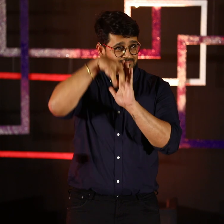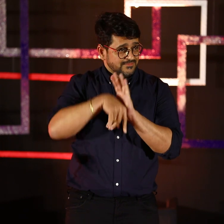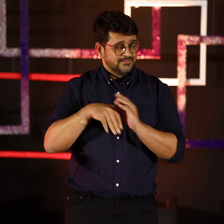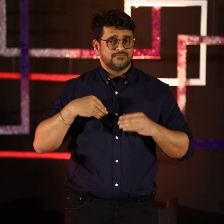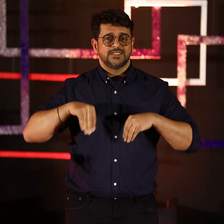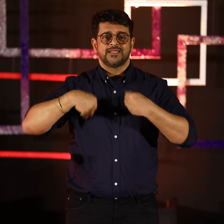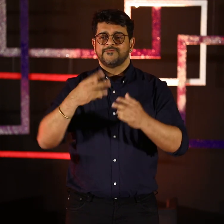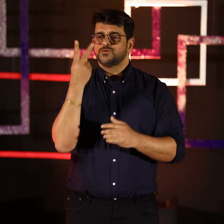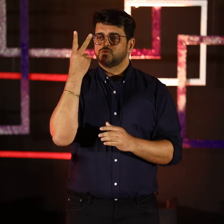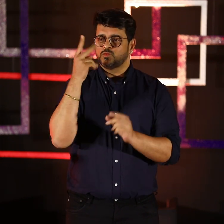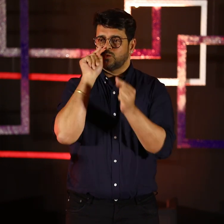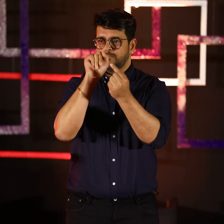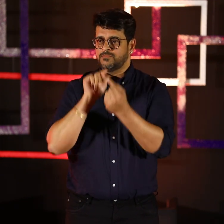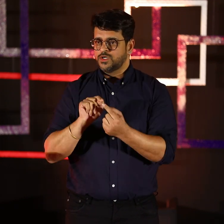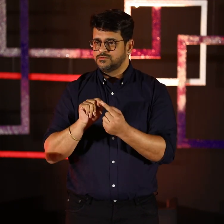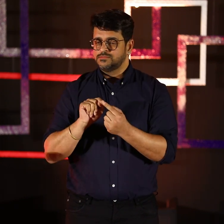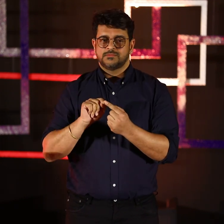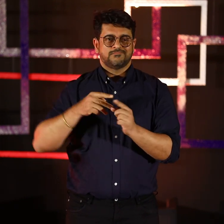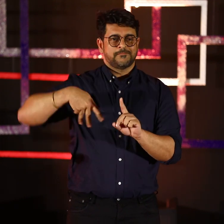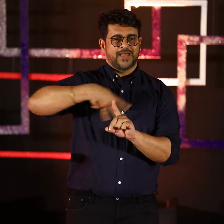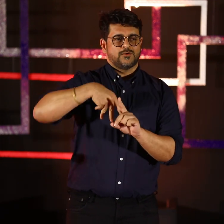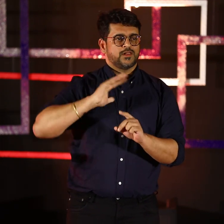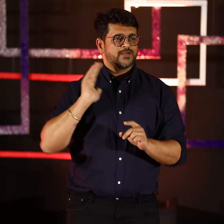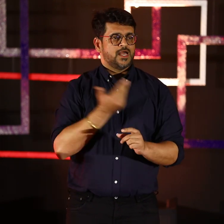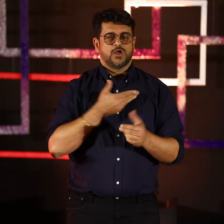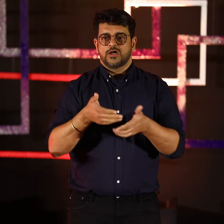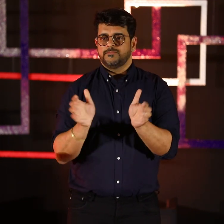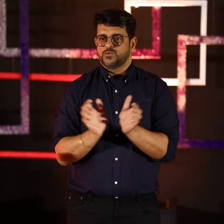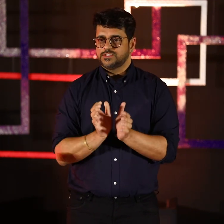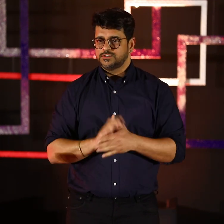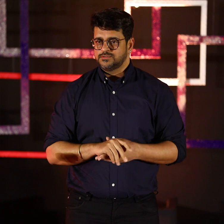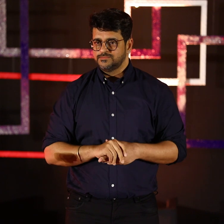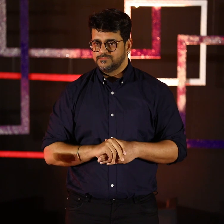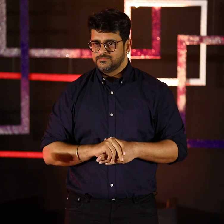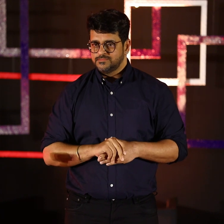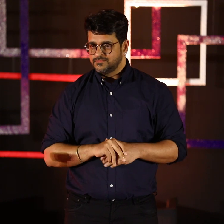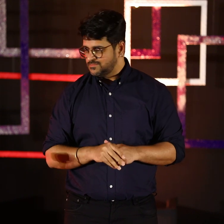Before I dig deep into my presentation there will be two points which I want to tell you about our deaf community.